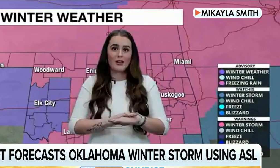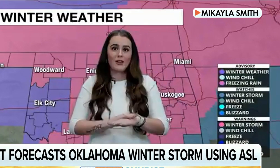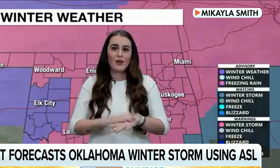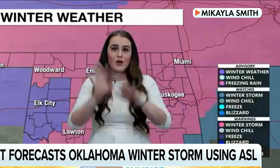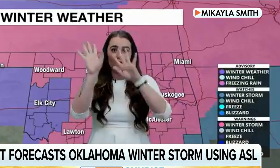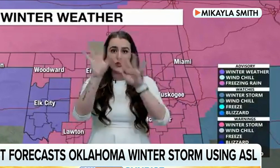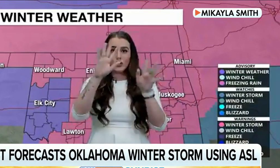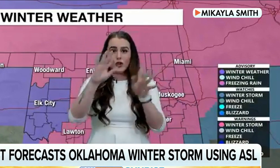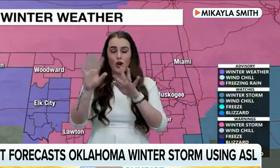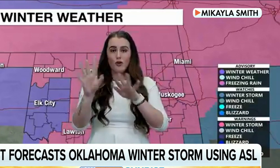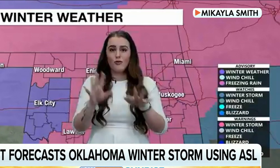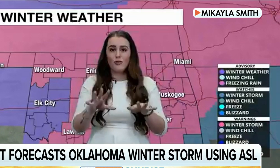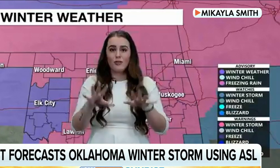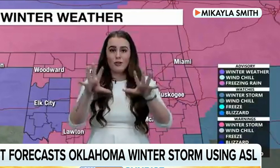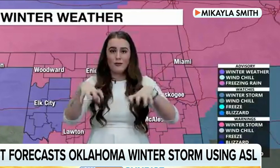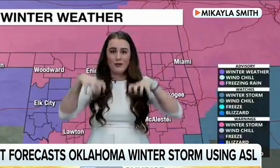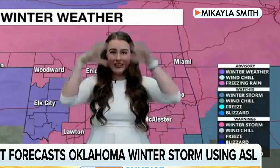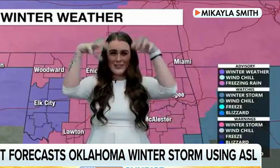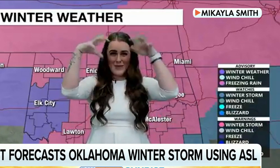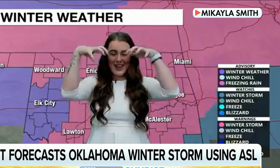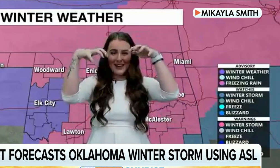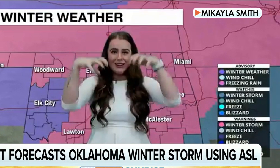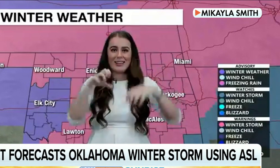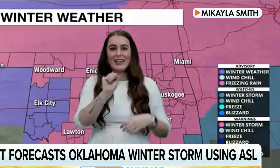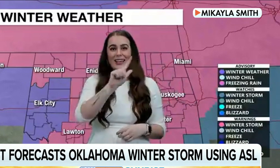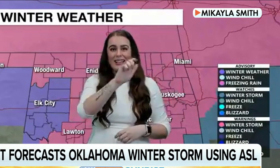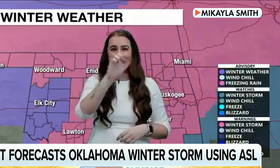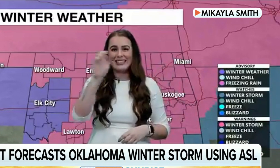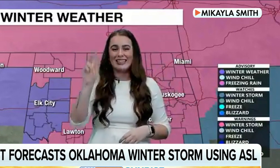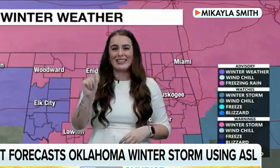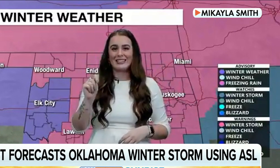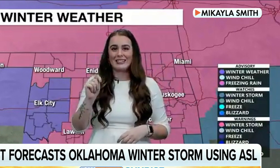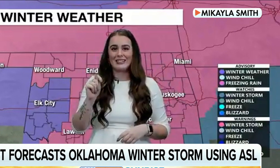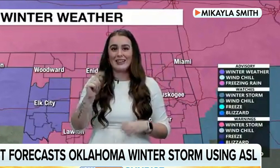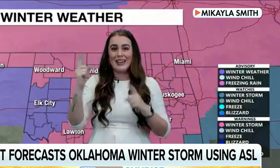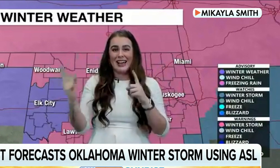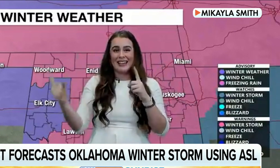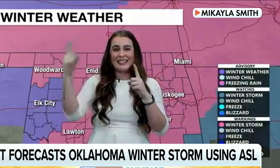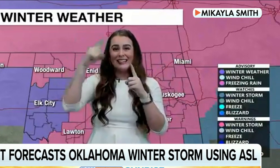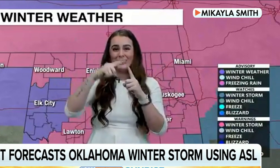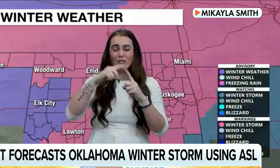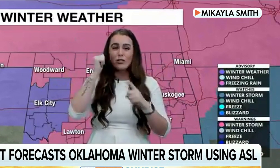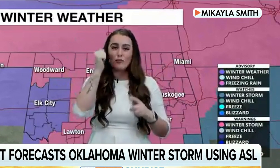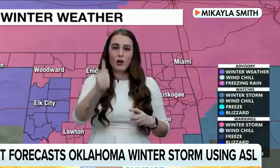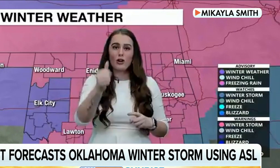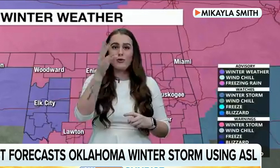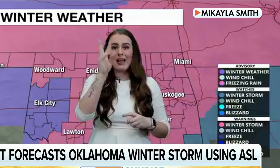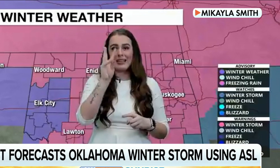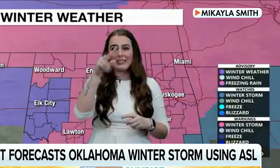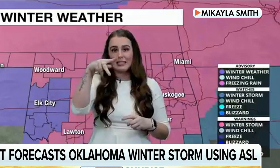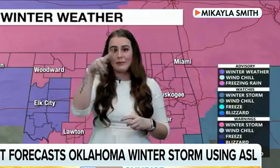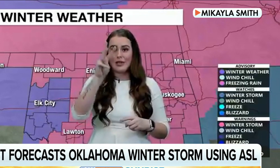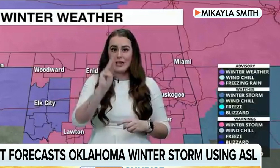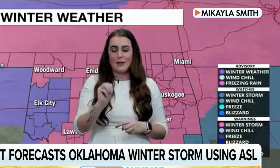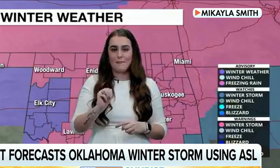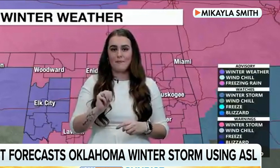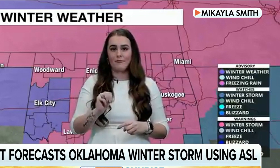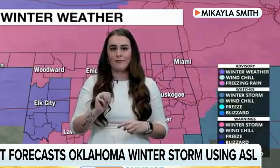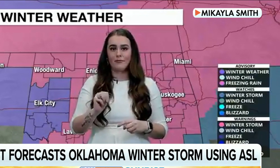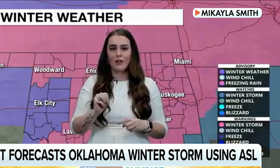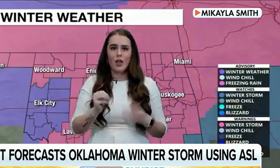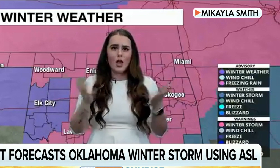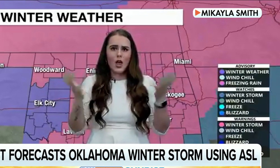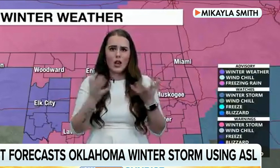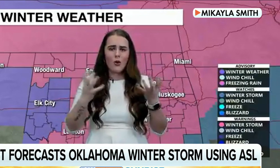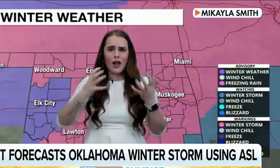first weather forecast featuring American Sign Language, and she's calling it Signing Science with Smith. Meteorologist